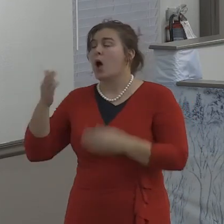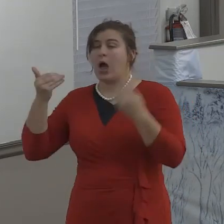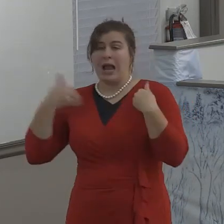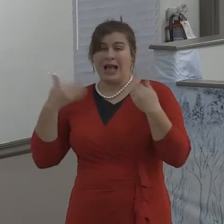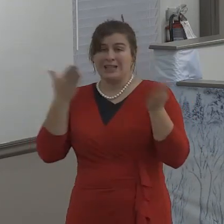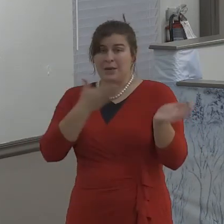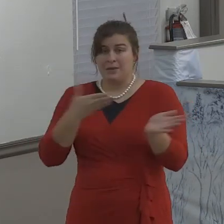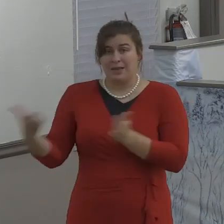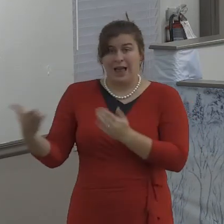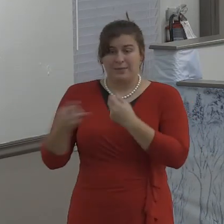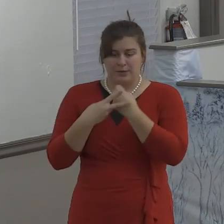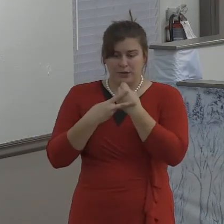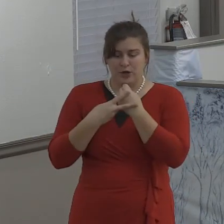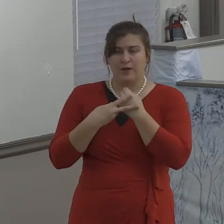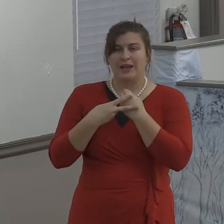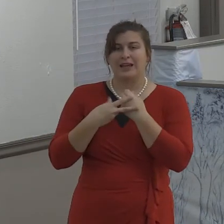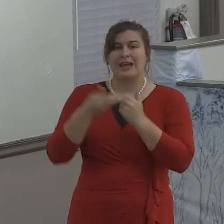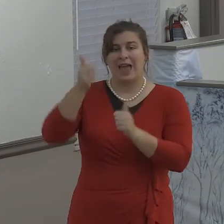takes effort